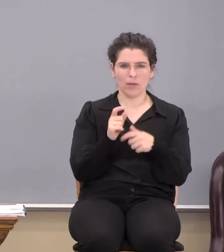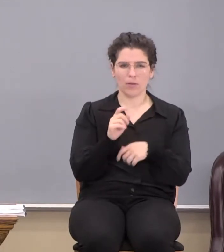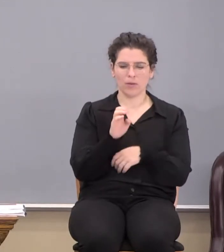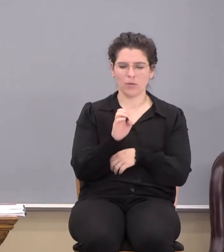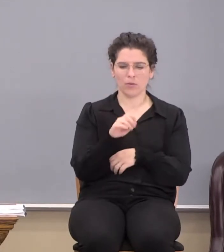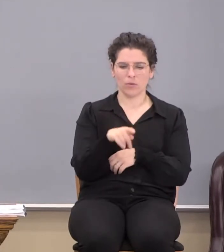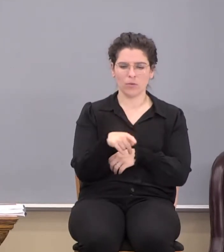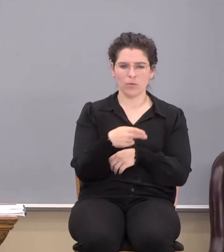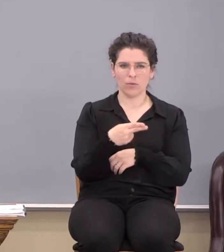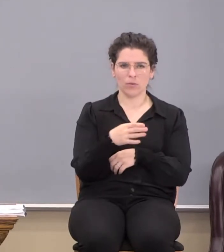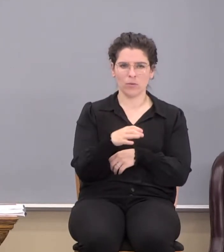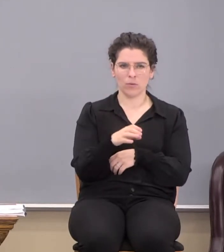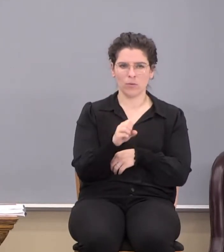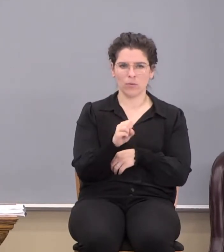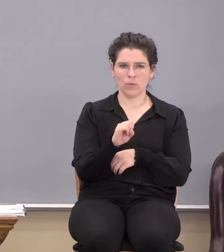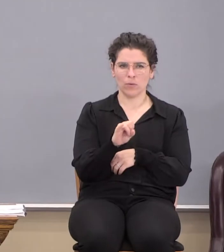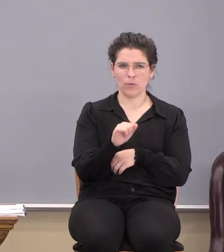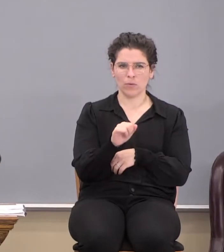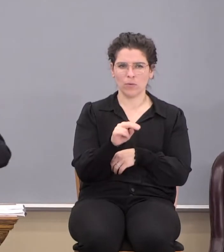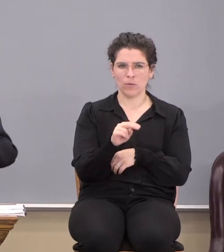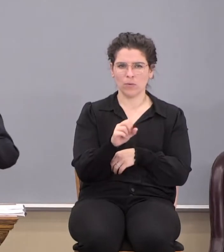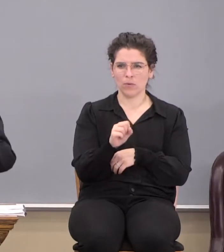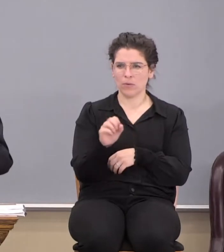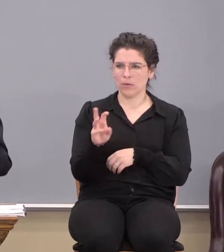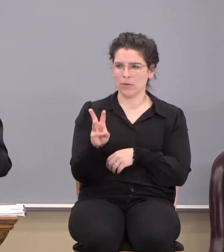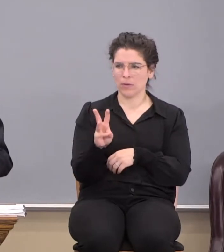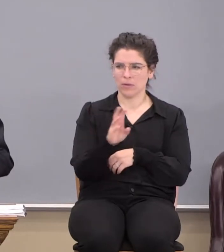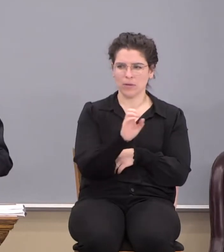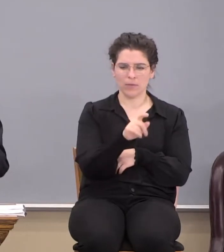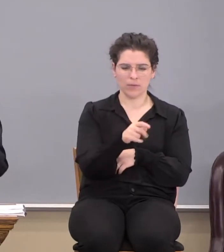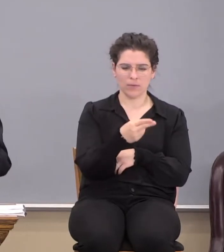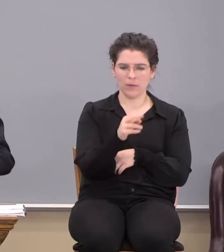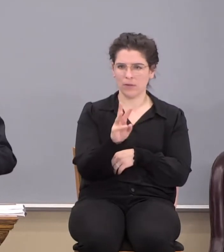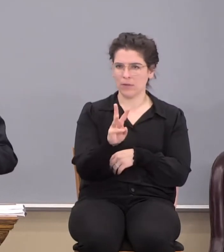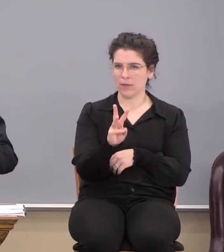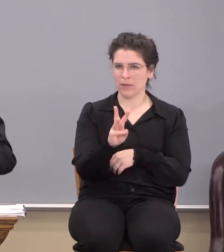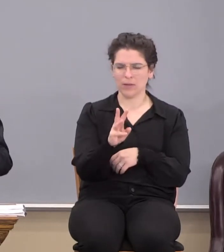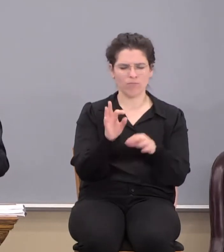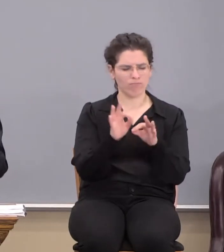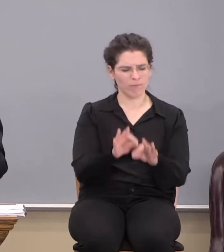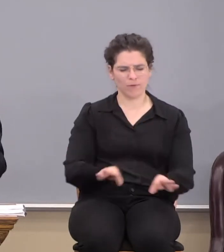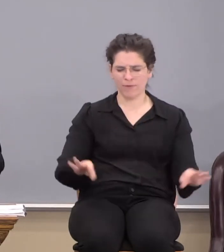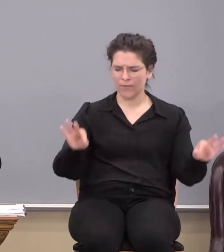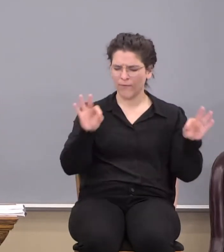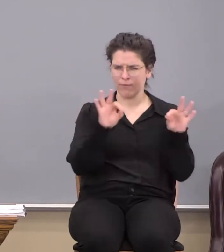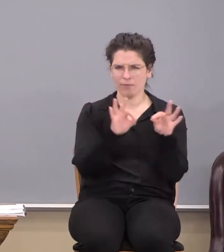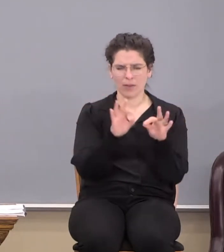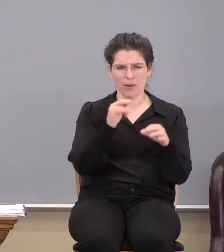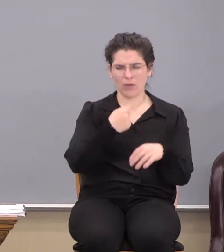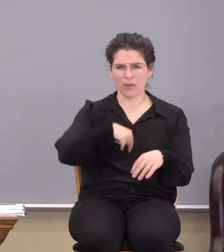to Ephesians in chapter number six here. It's vital that we remember when